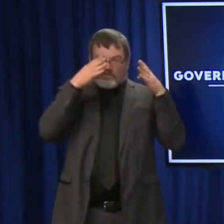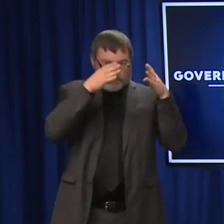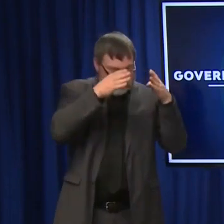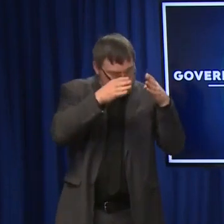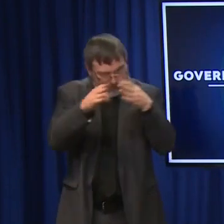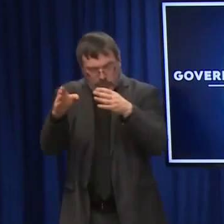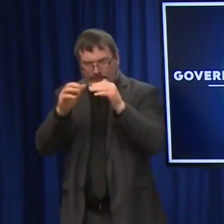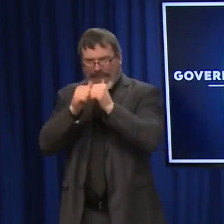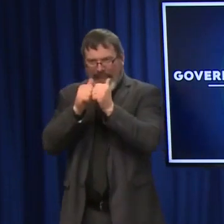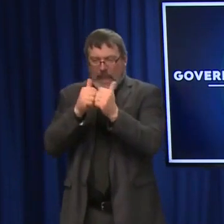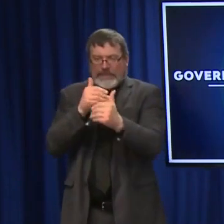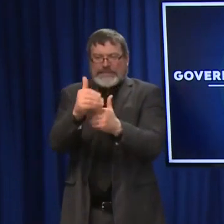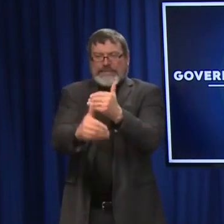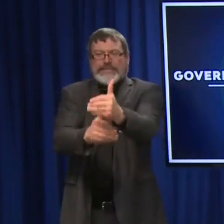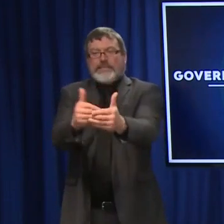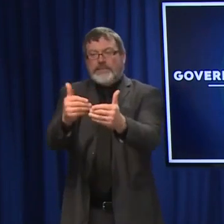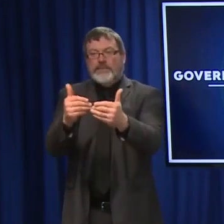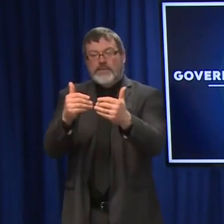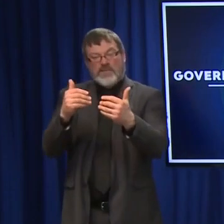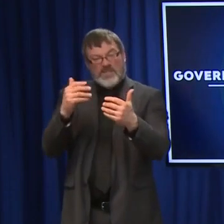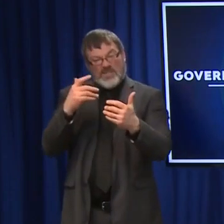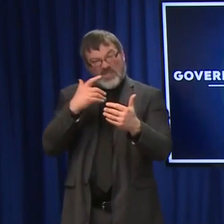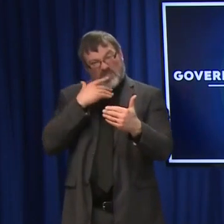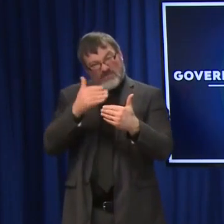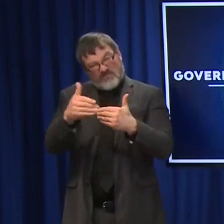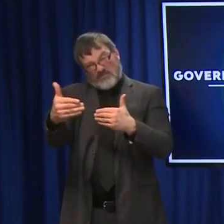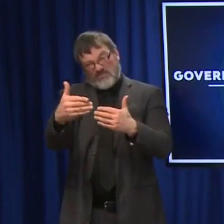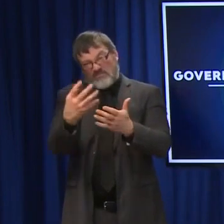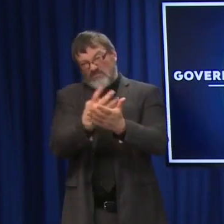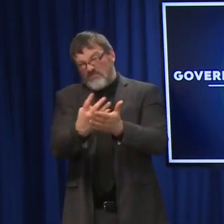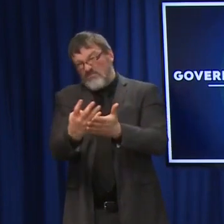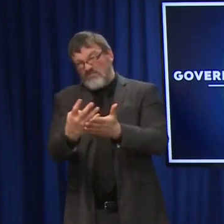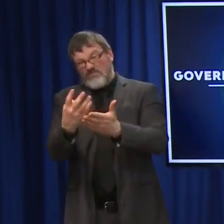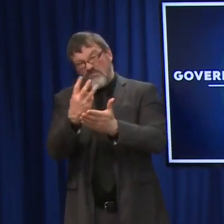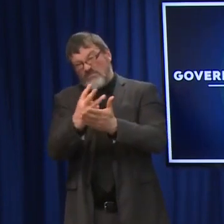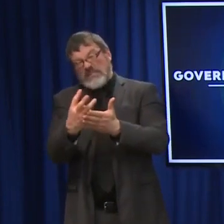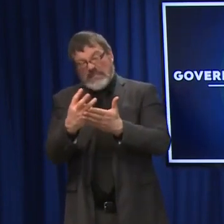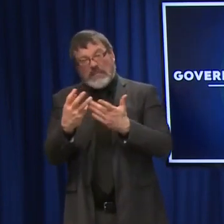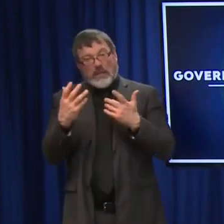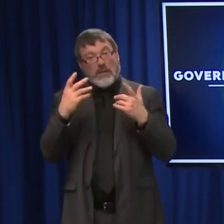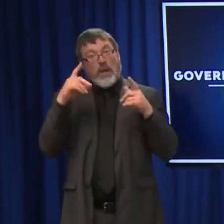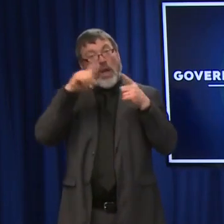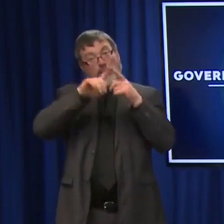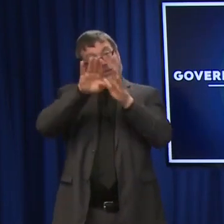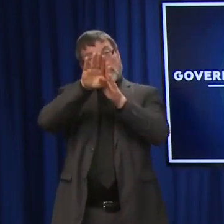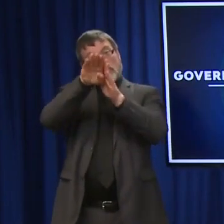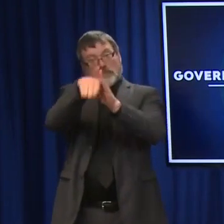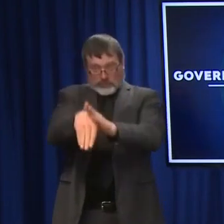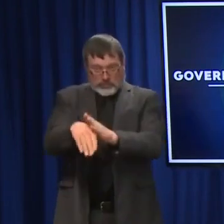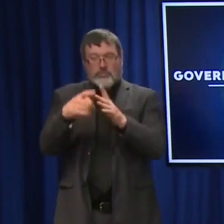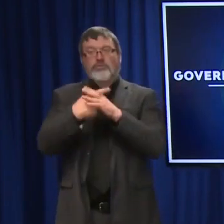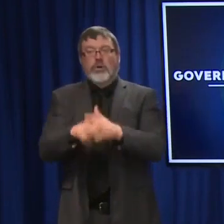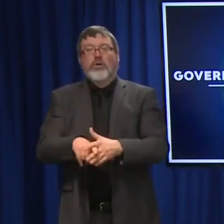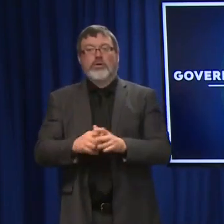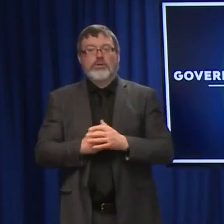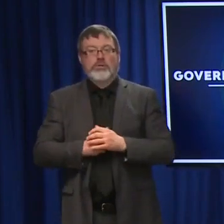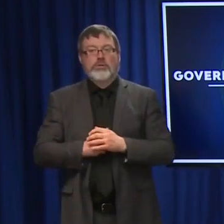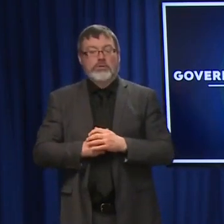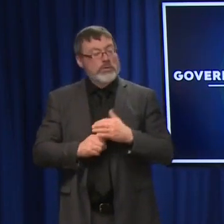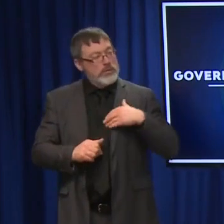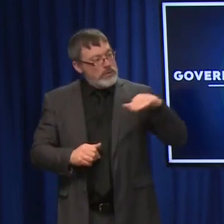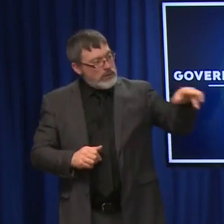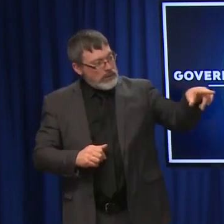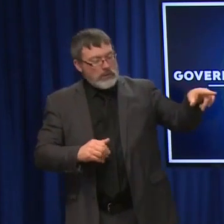some consistent downward pressure on the system, which could be an opportunity. Commissioner Shibonett, do you have any information on the